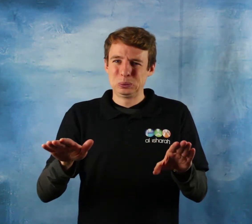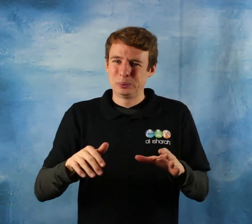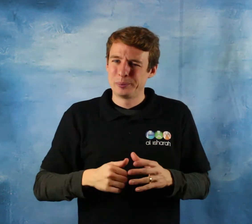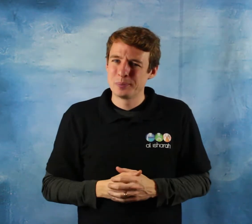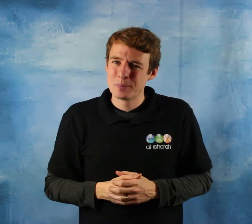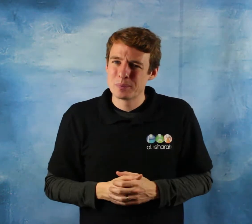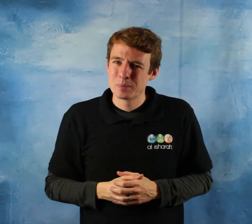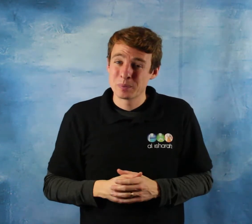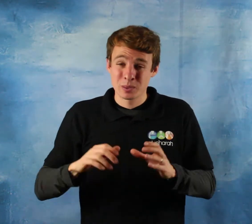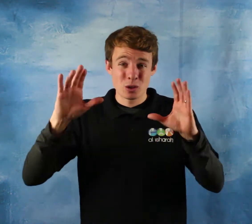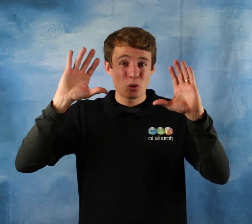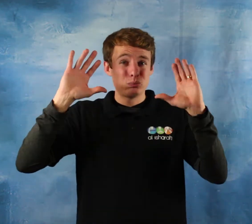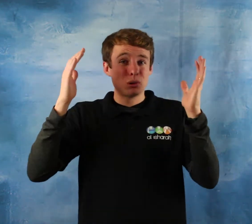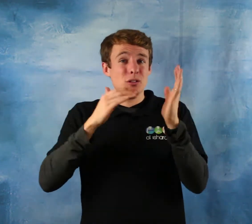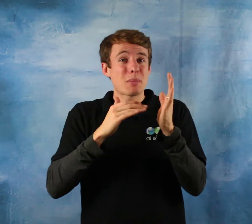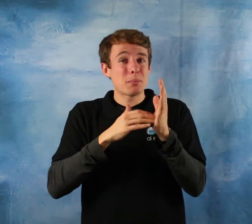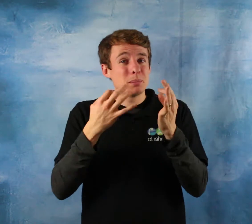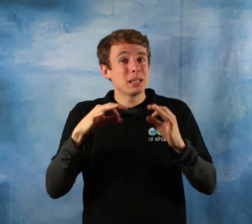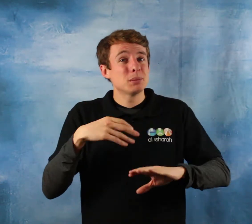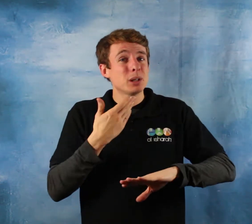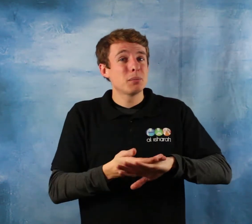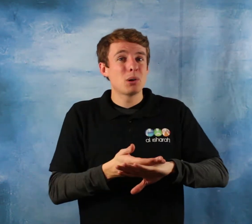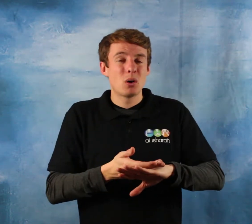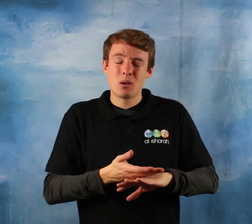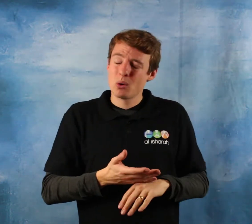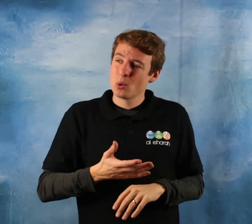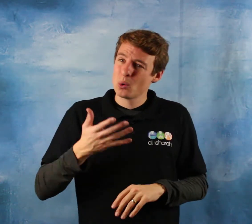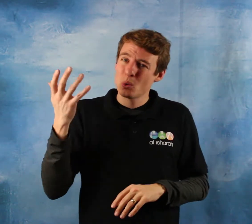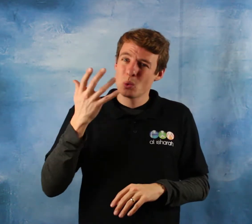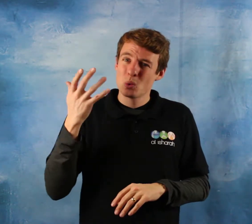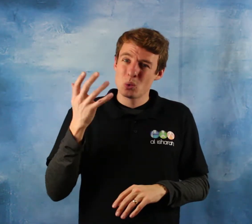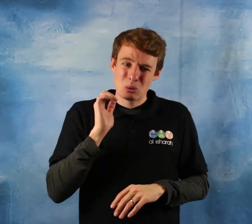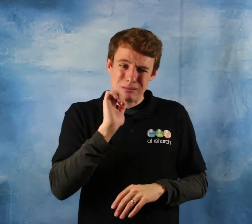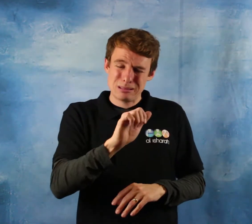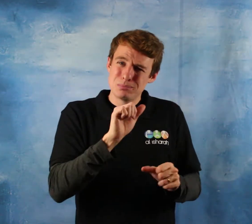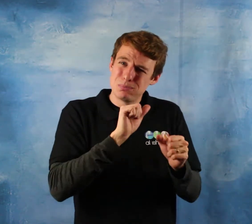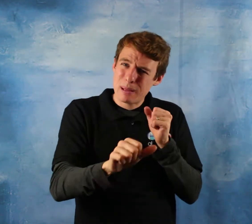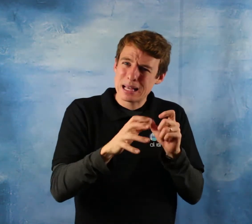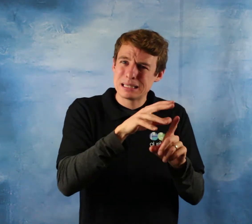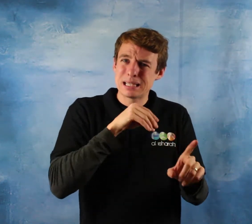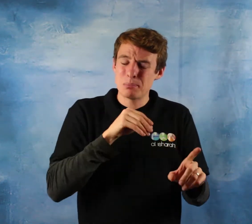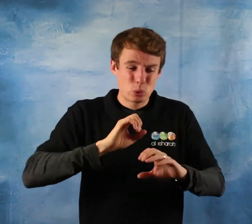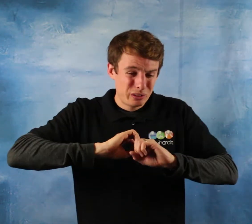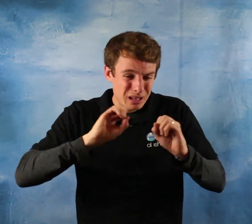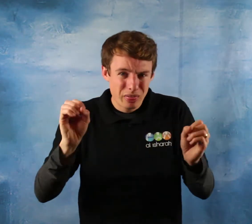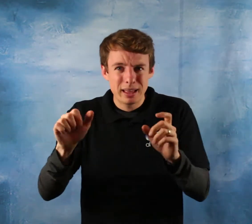and we sent you only as a mercy for all of mankind especially the vulnerable especially women